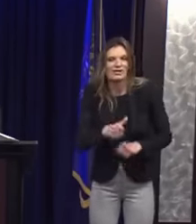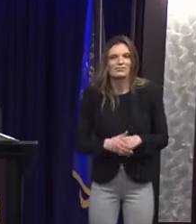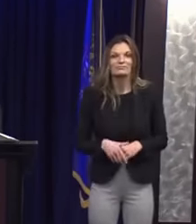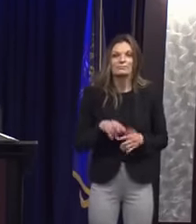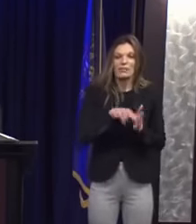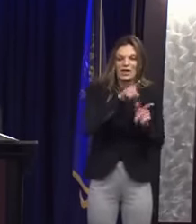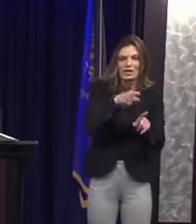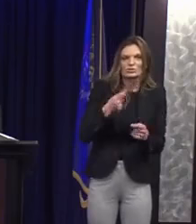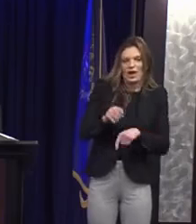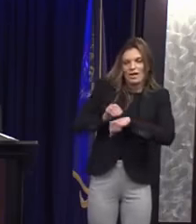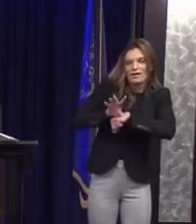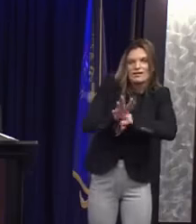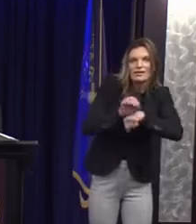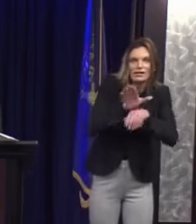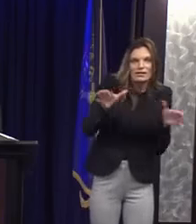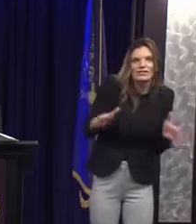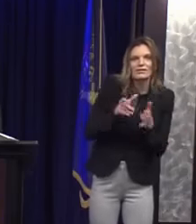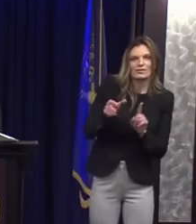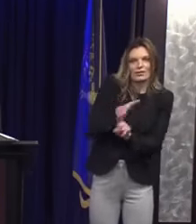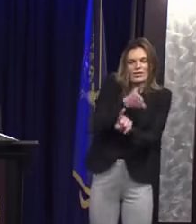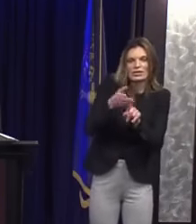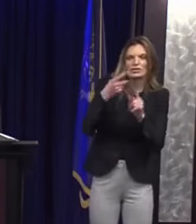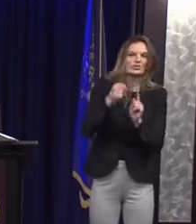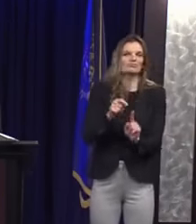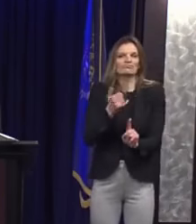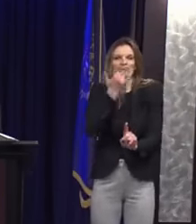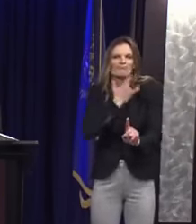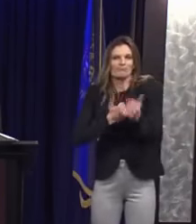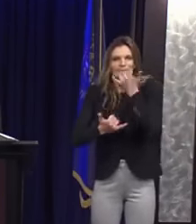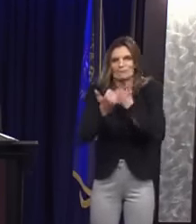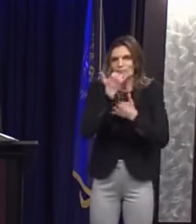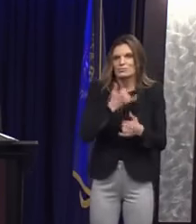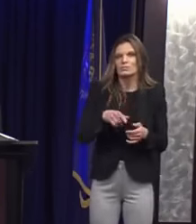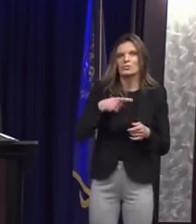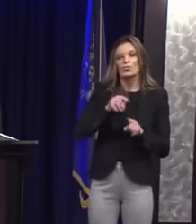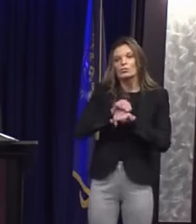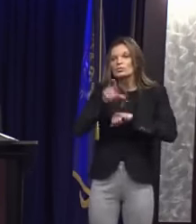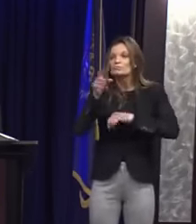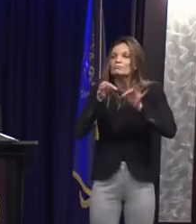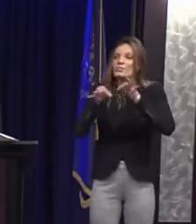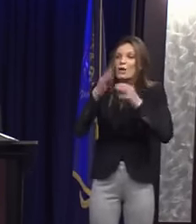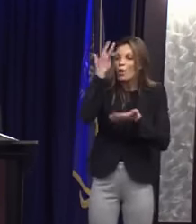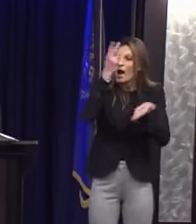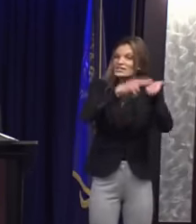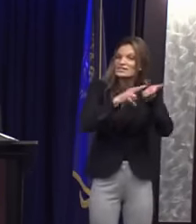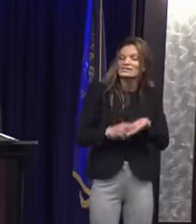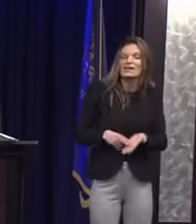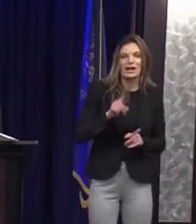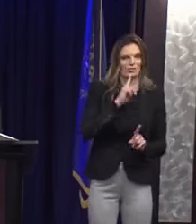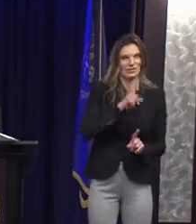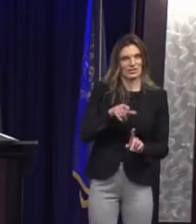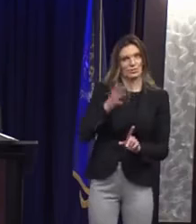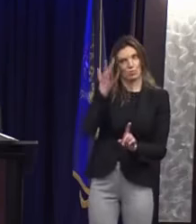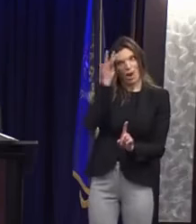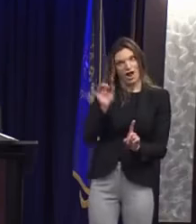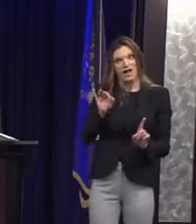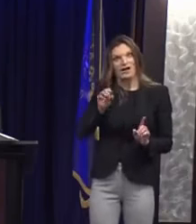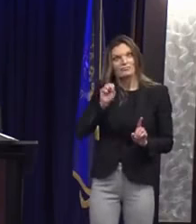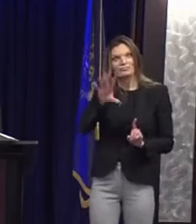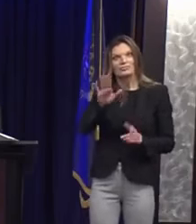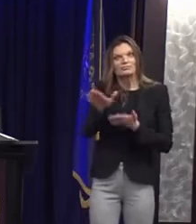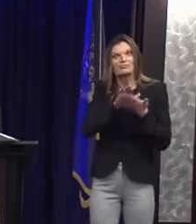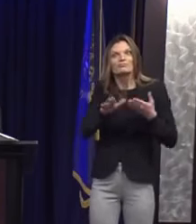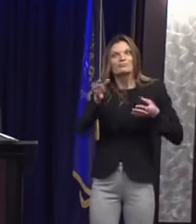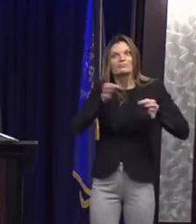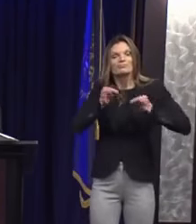controlling the circulation of petitions. And this is corroborated by video evidence. Our